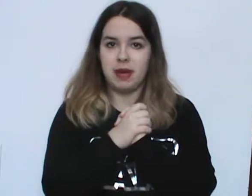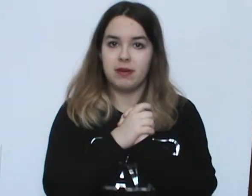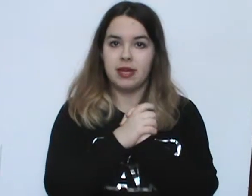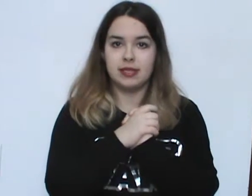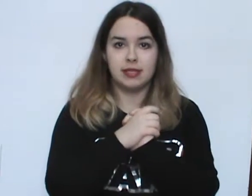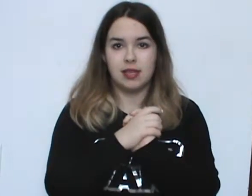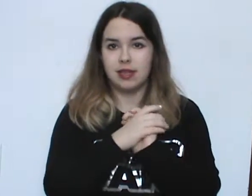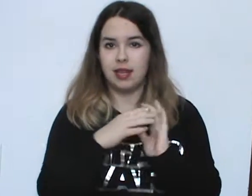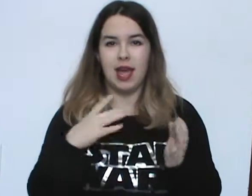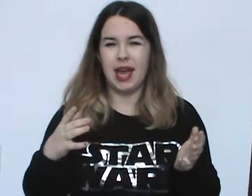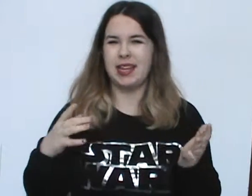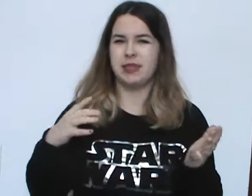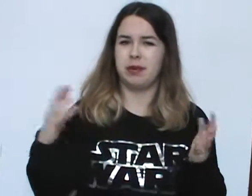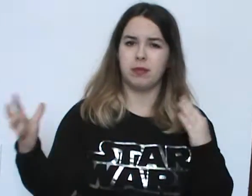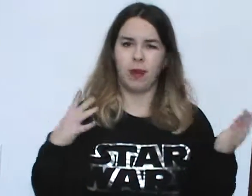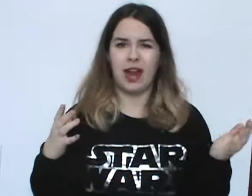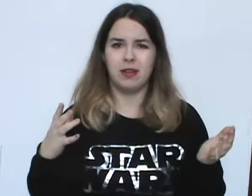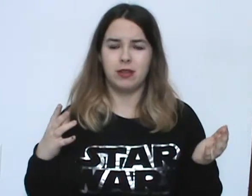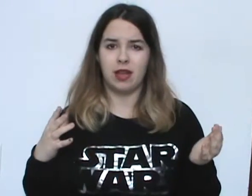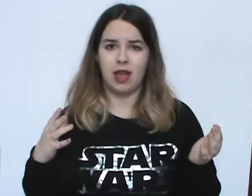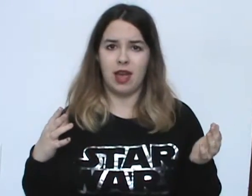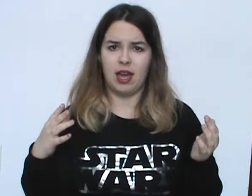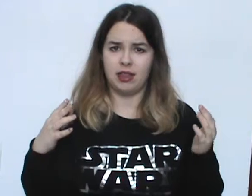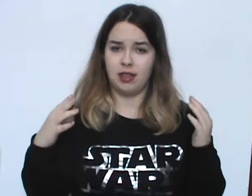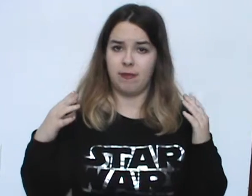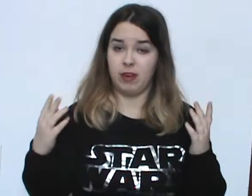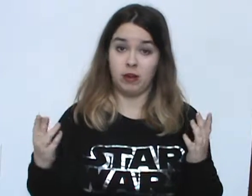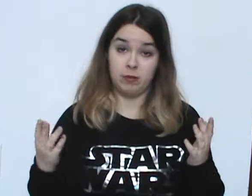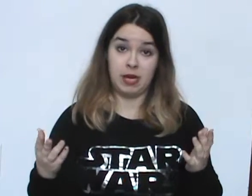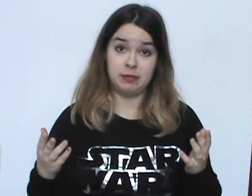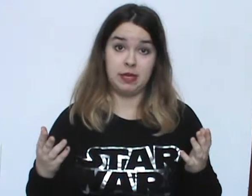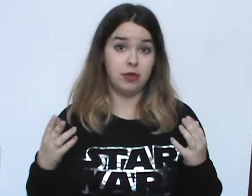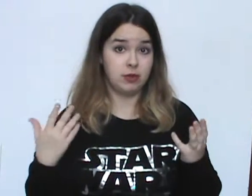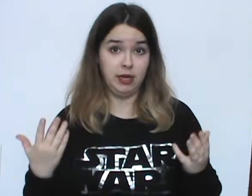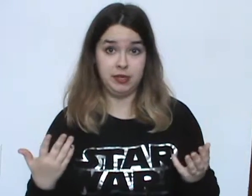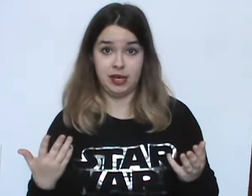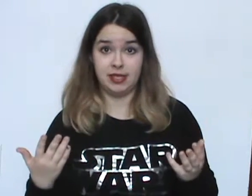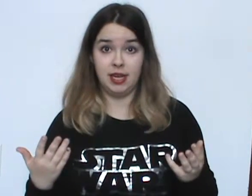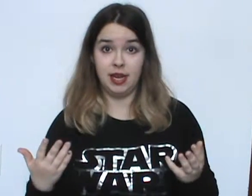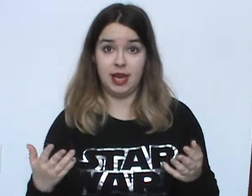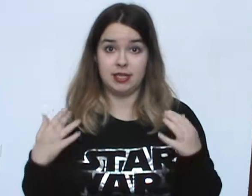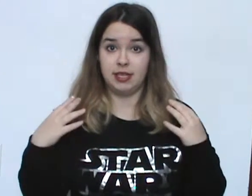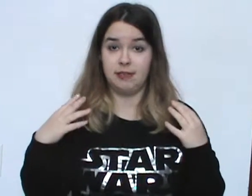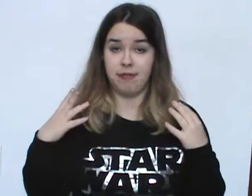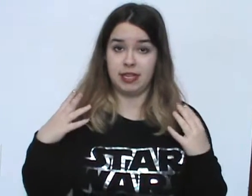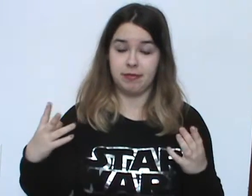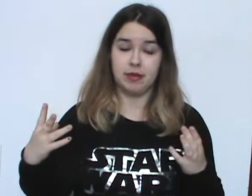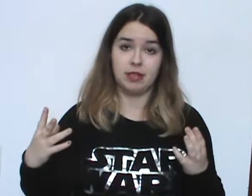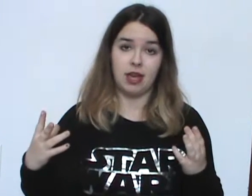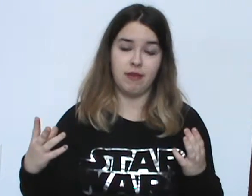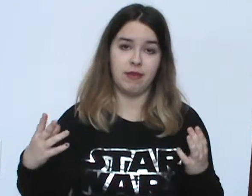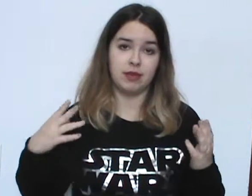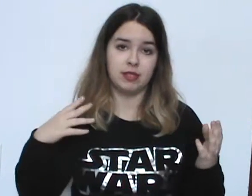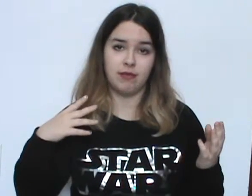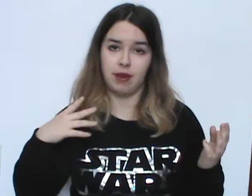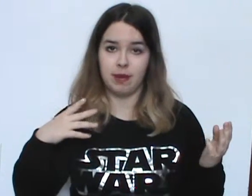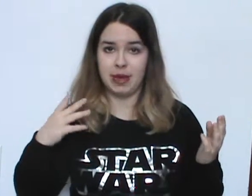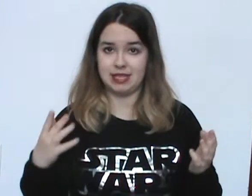about is Leanne is a bit rattled at the fear of possibly losing Jesse as he fights for his life after suffering a massive